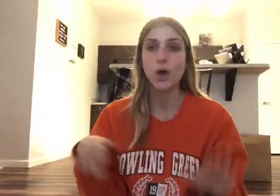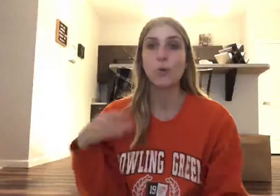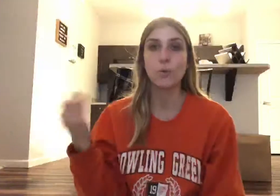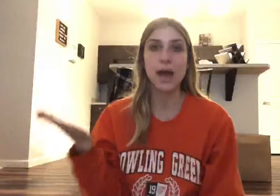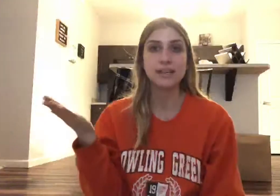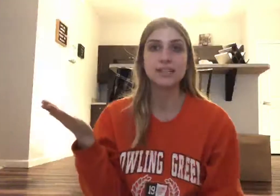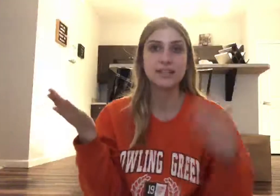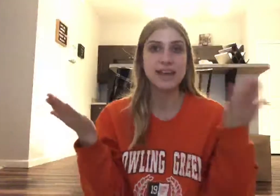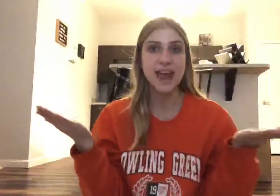Wet, net.